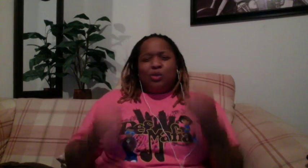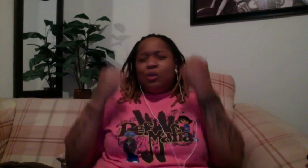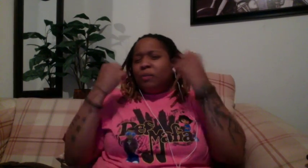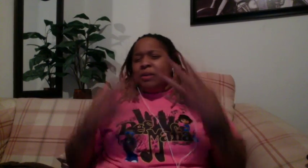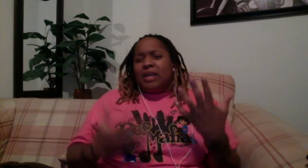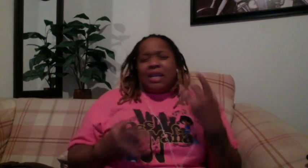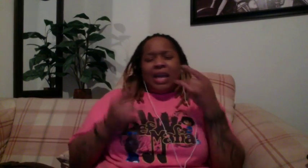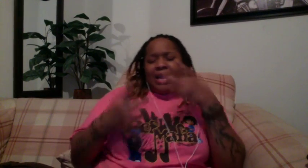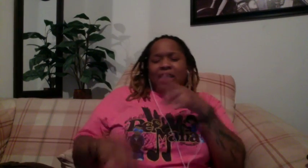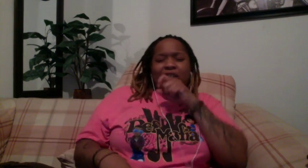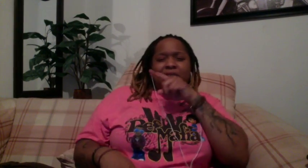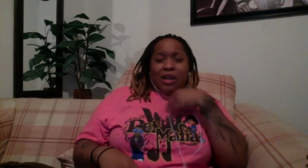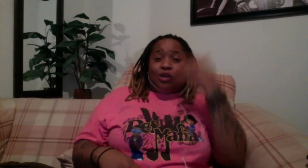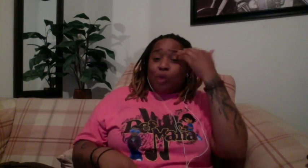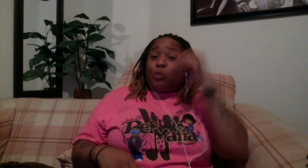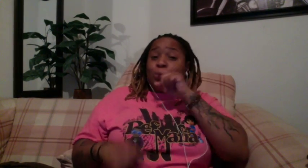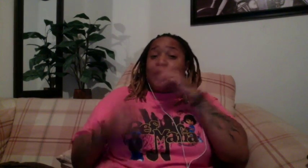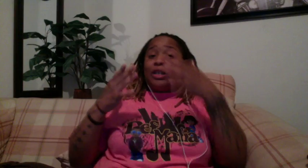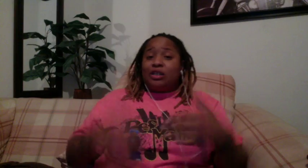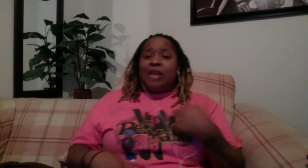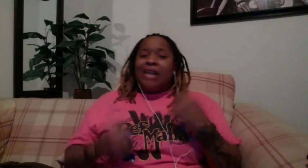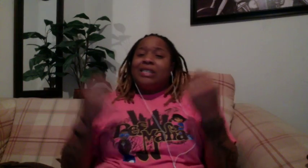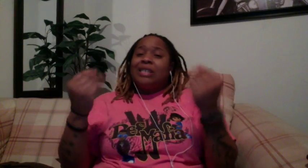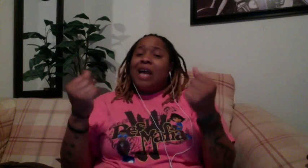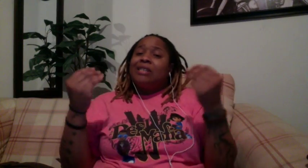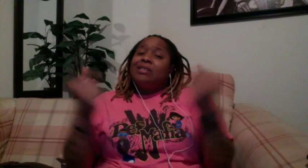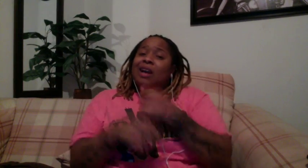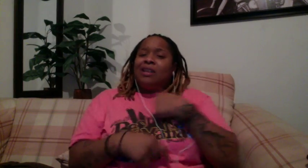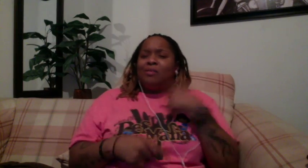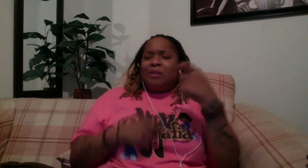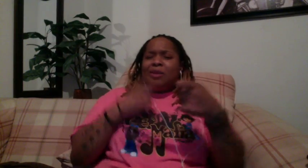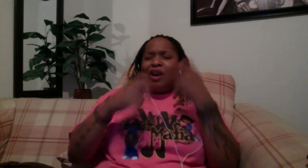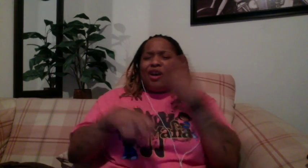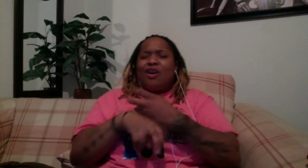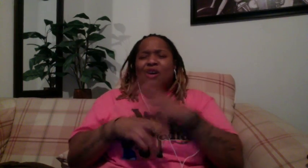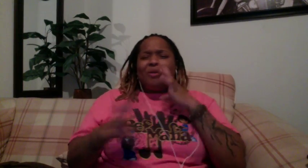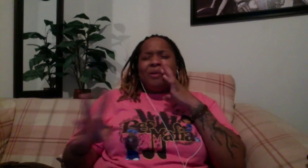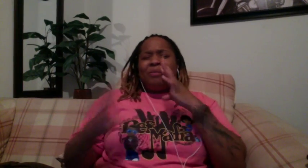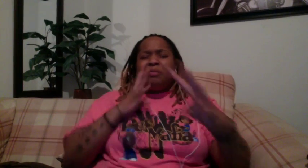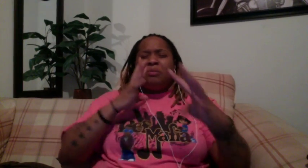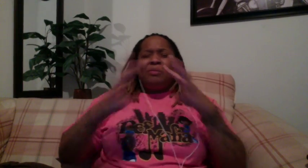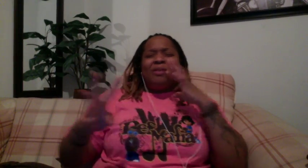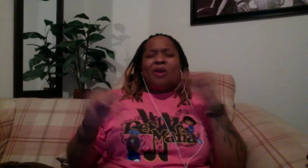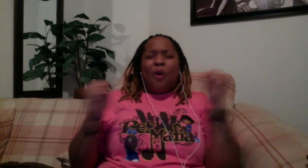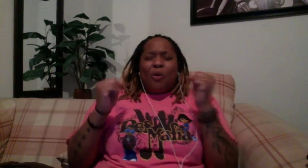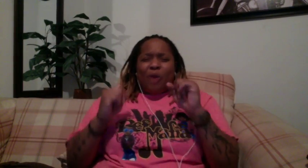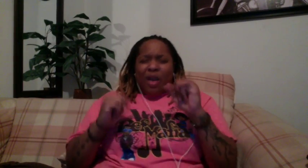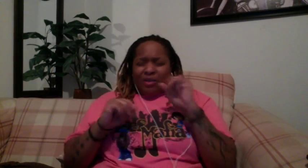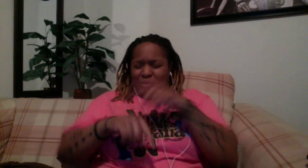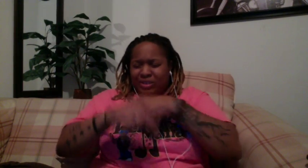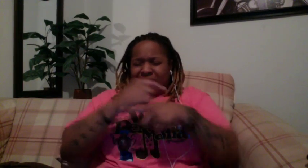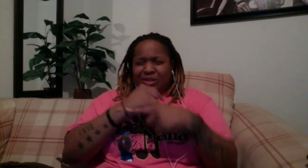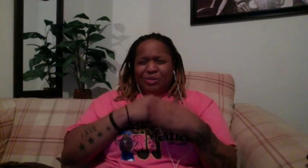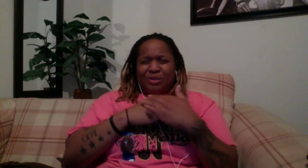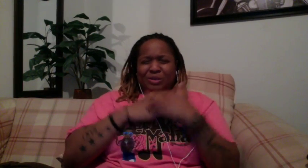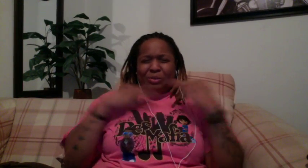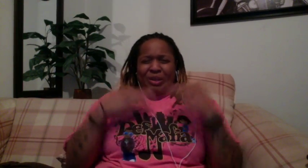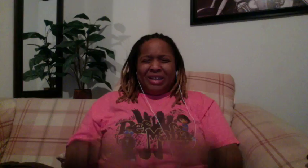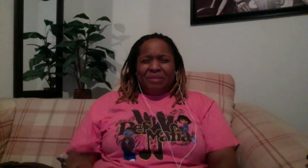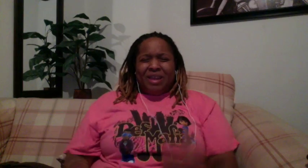Too many that hate snitching But no squillers I get stacked, blam hard with the click clack With that Antarctica wrist rap